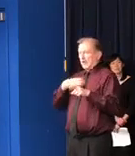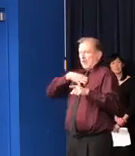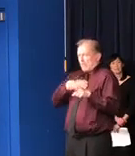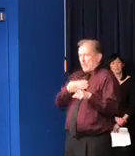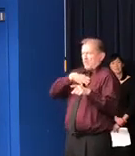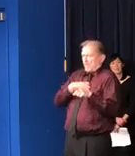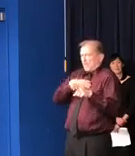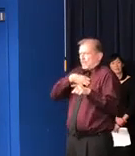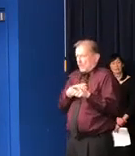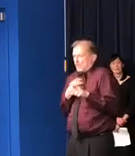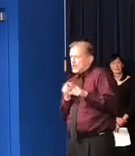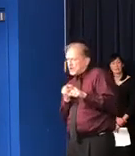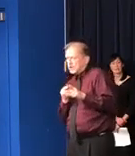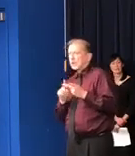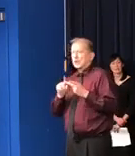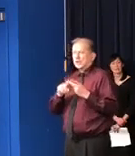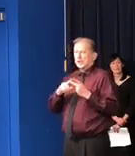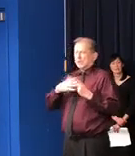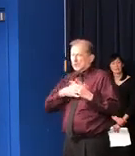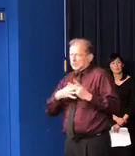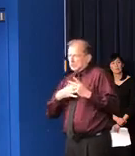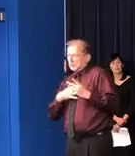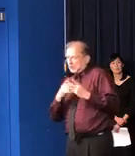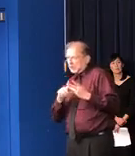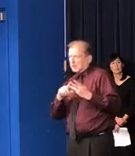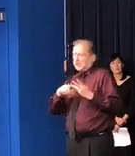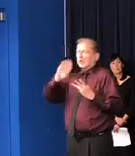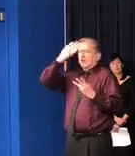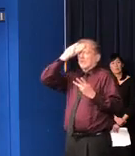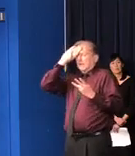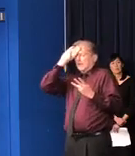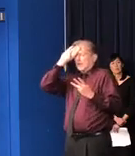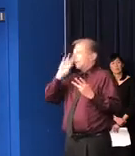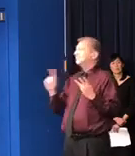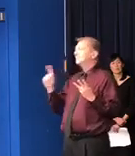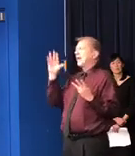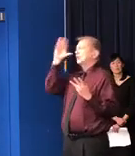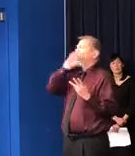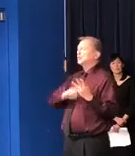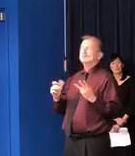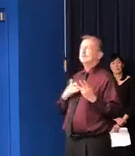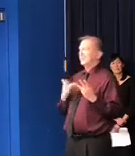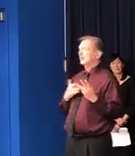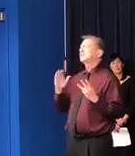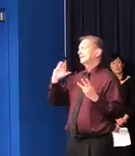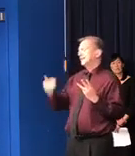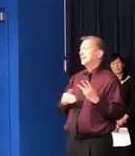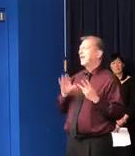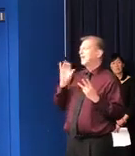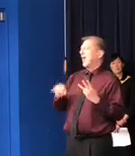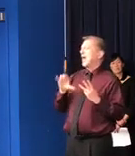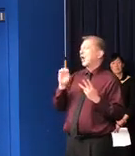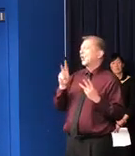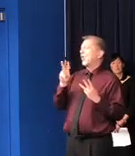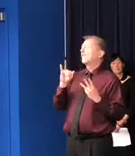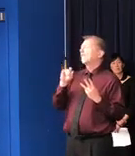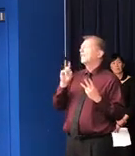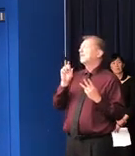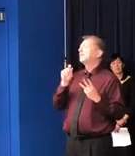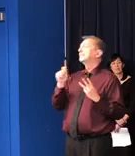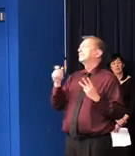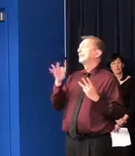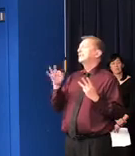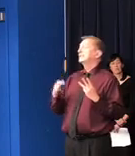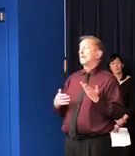trouble breathing, and a fever, that without even testing, they're often now just assuming you are COVID-positive,